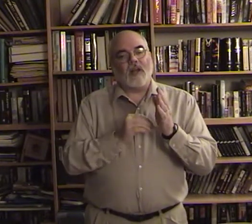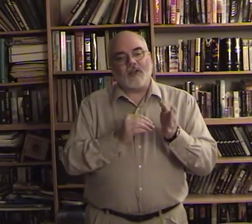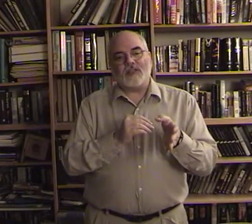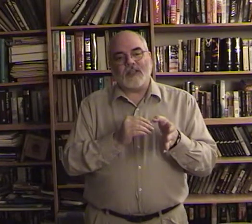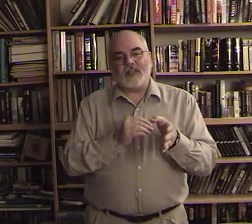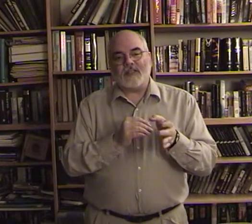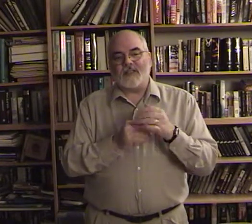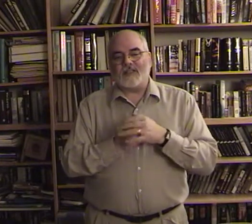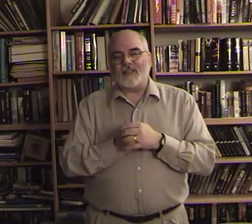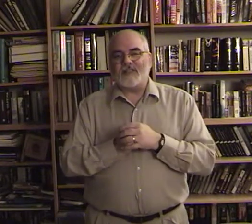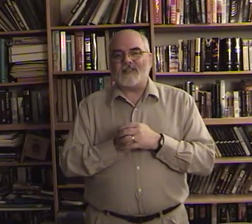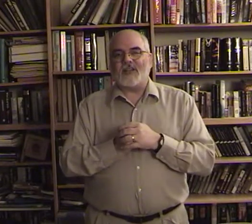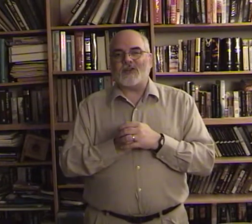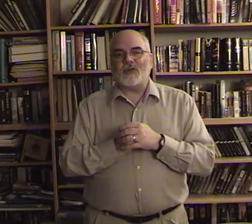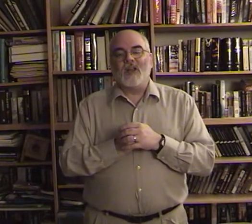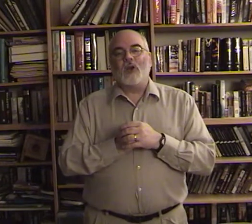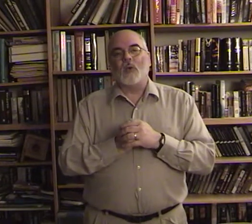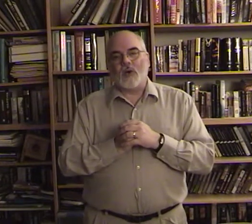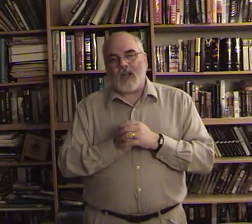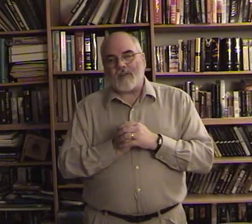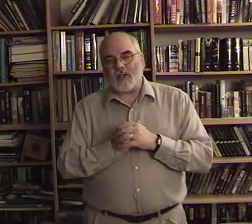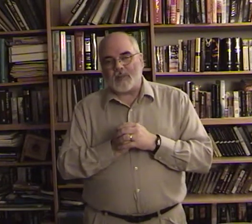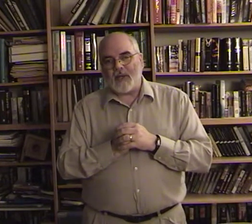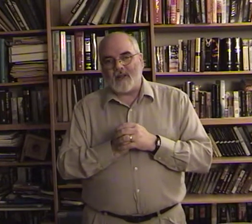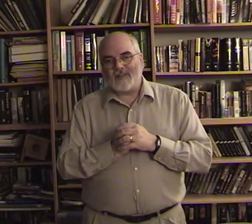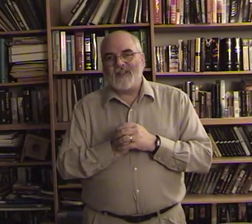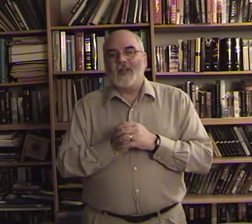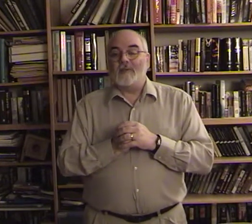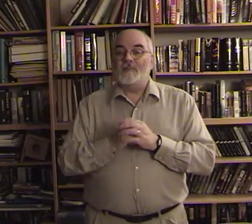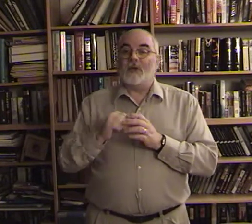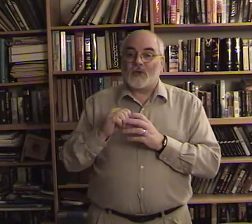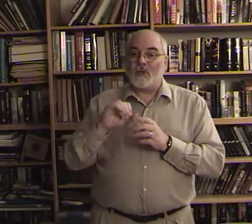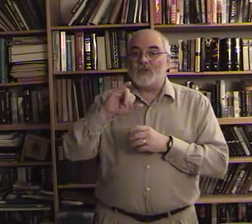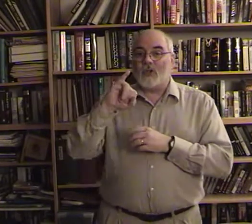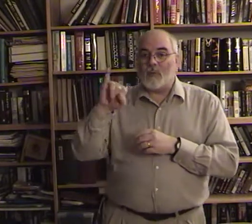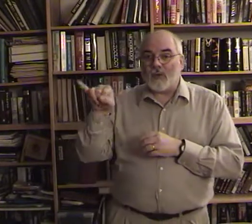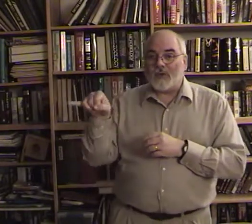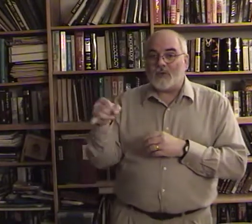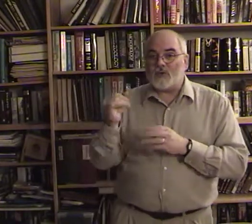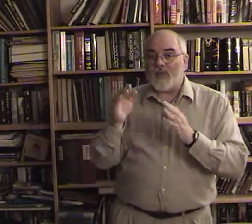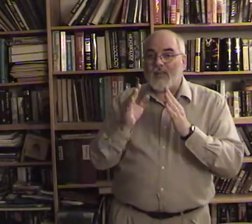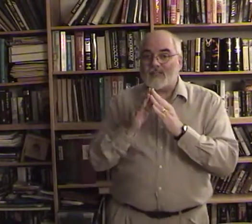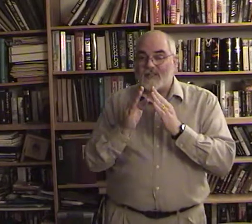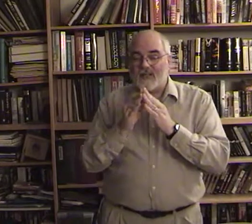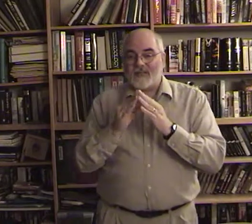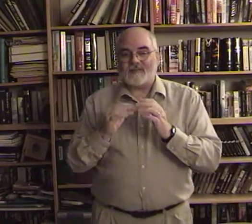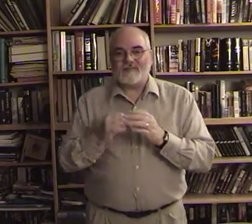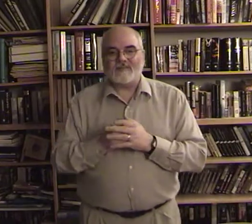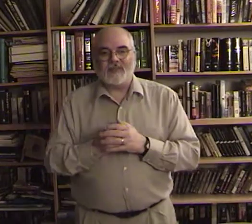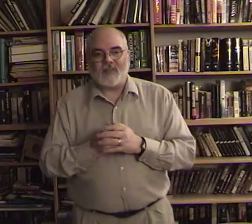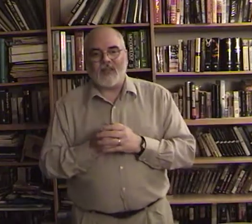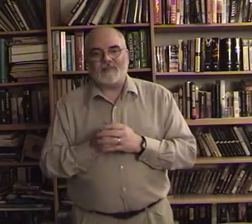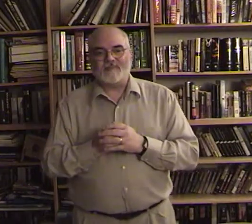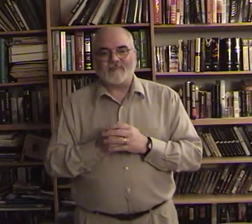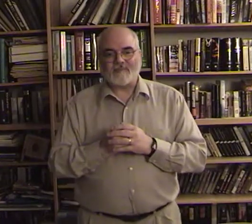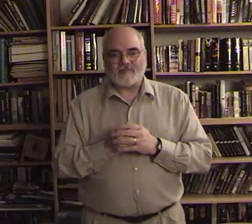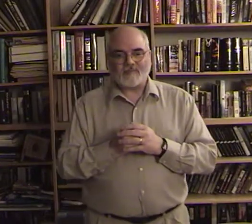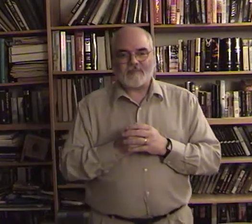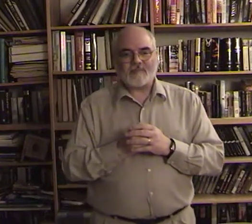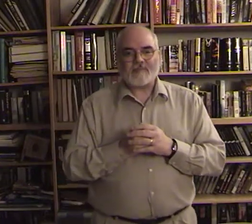other cities in this in this section we're going to have to spell but jerusalem we can do j city okay i